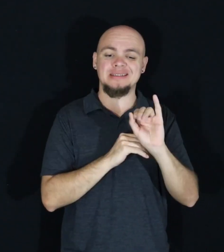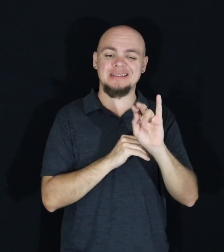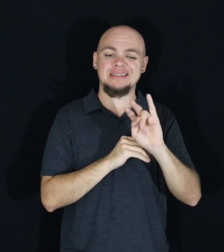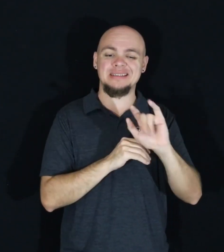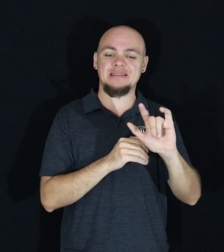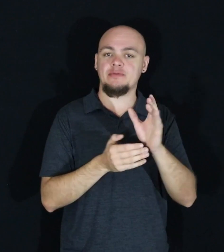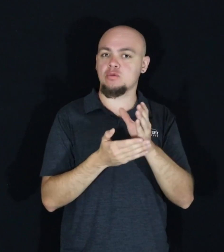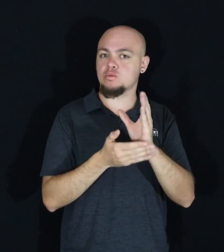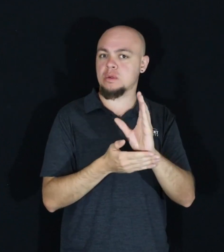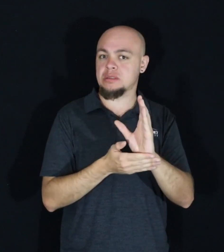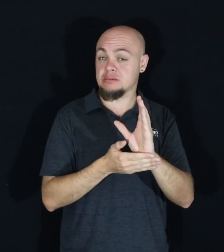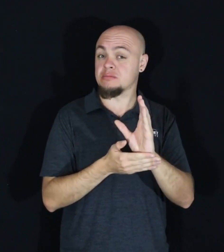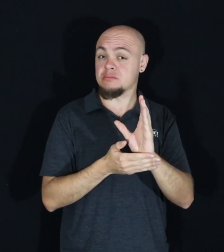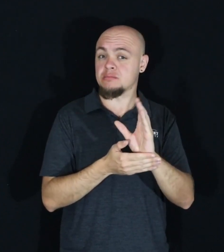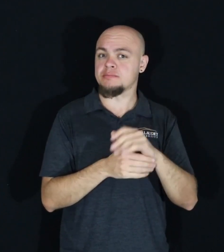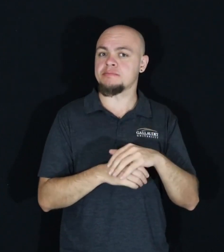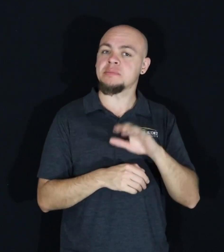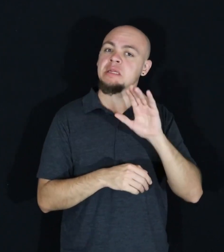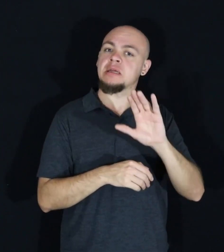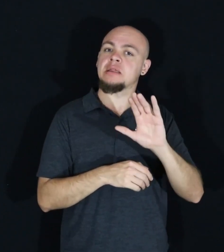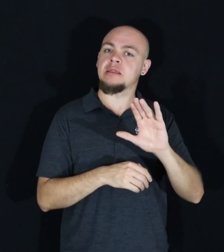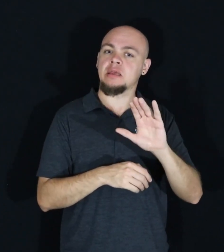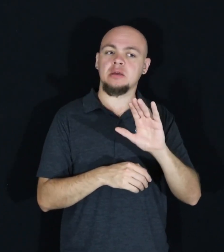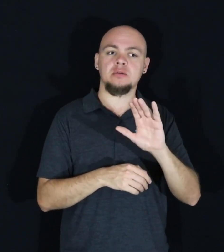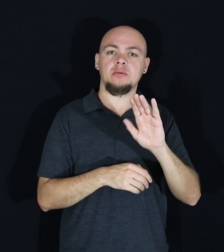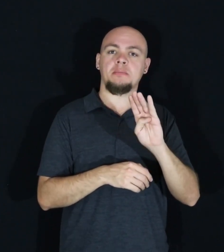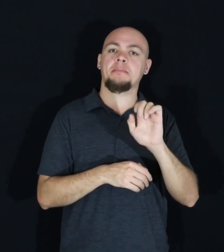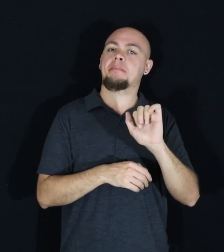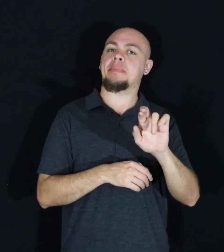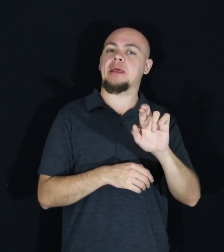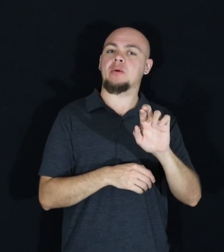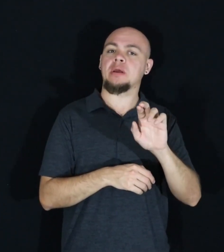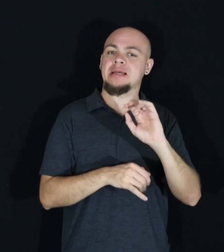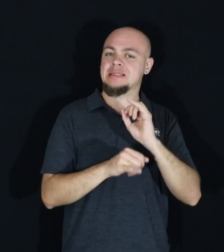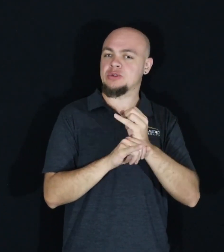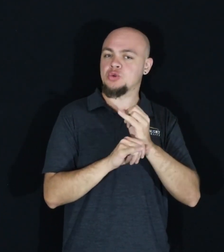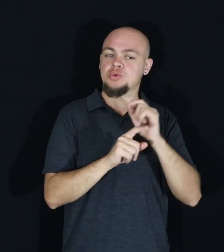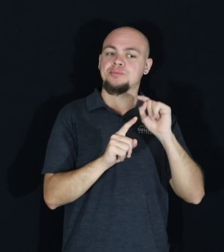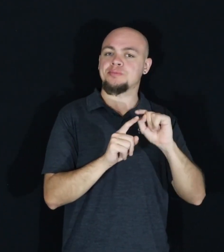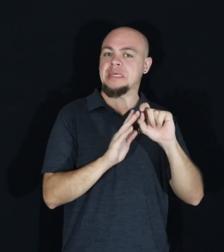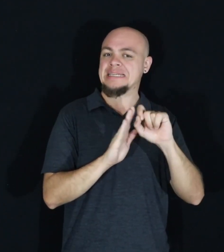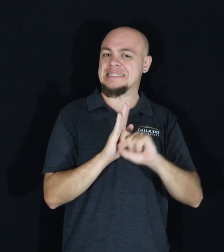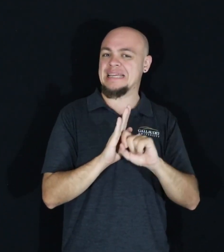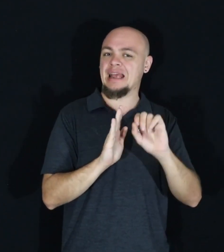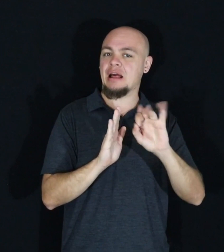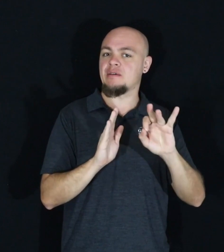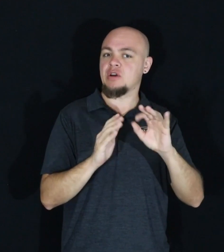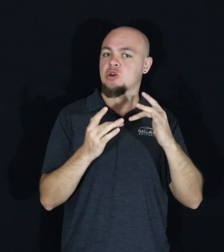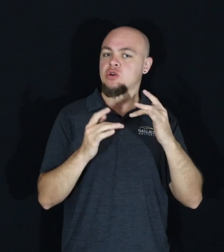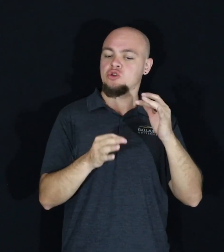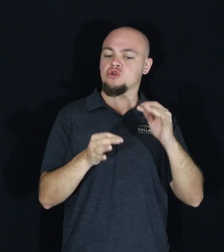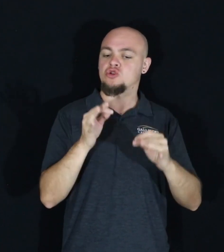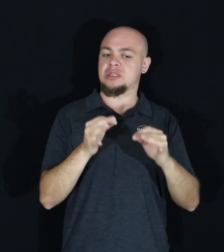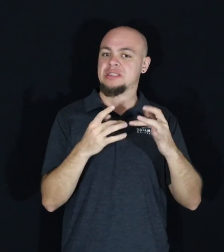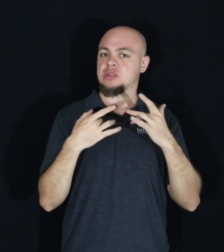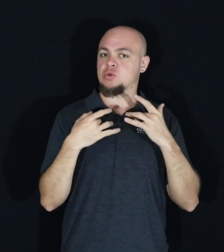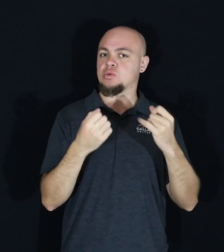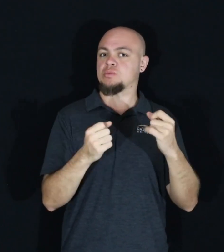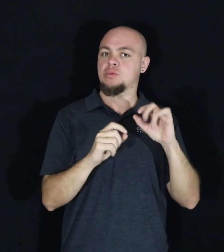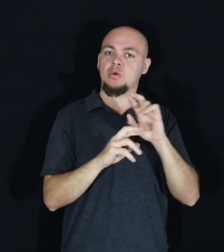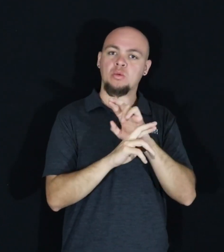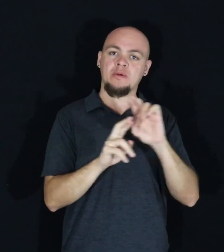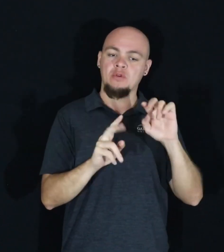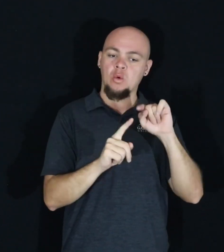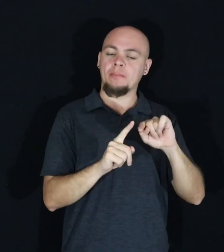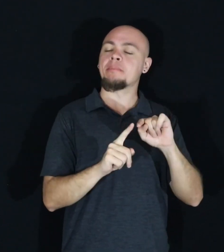According to Vera Institute's 2018 The State of Justice Reform, each year, nearly